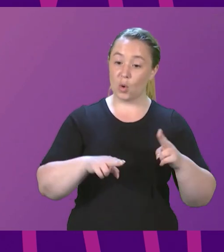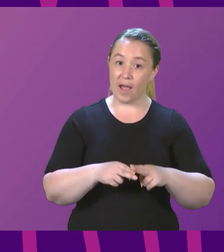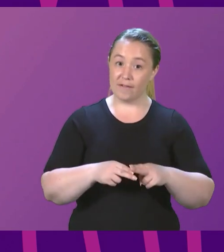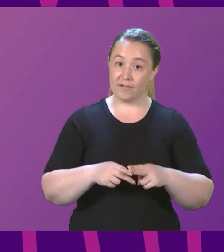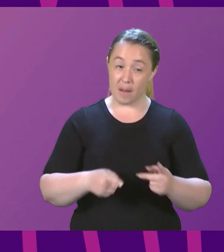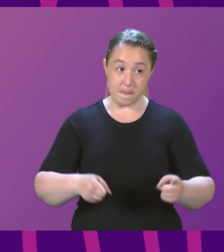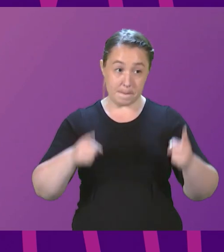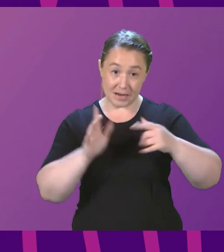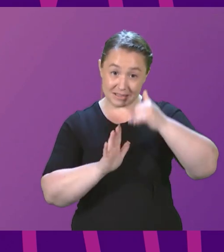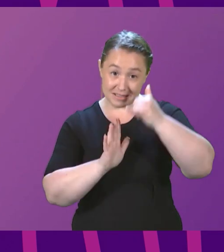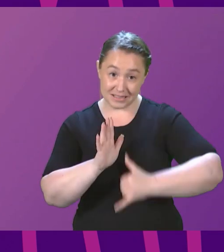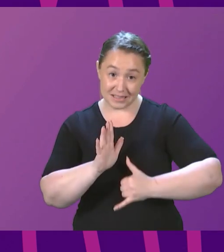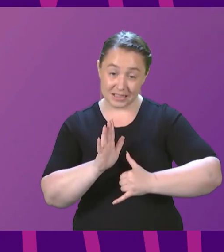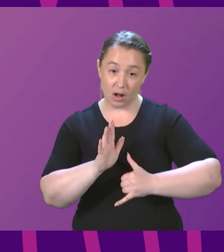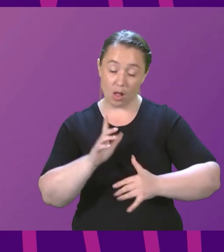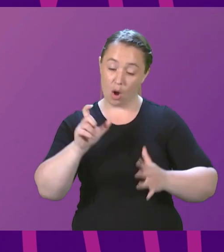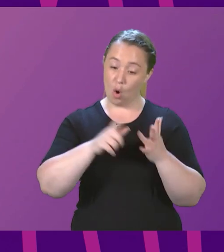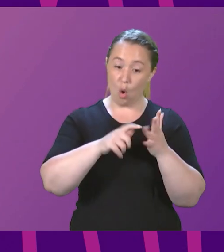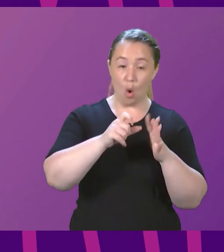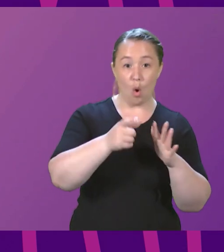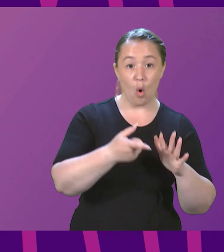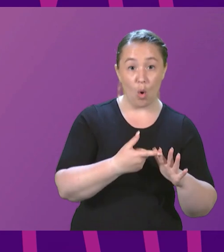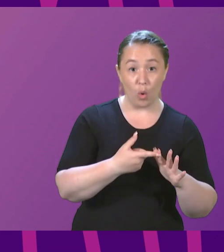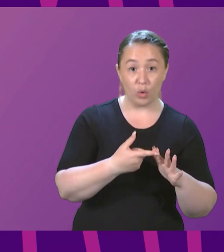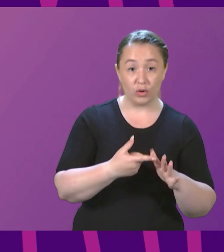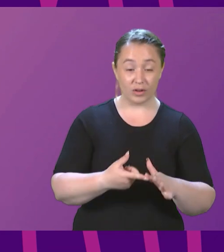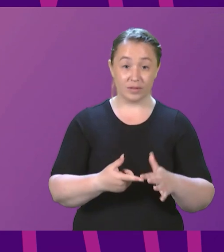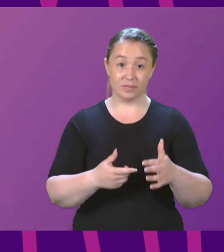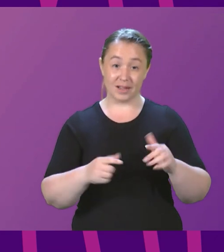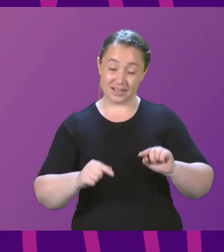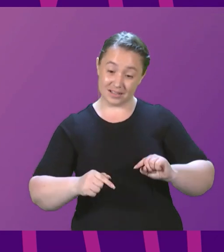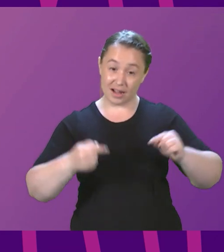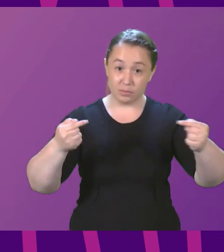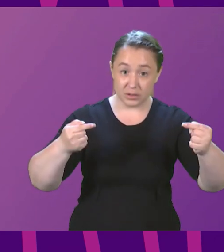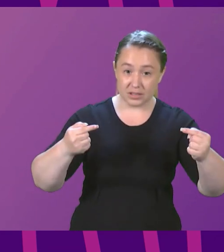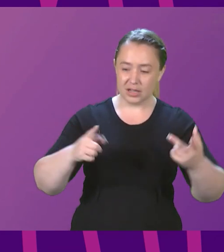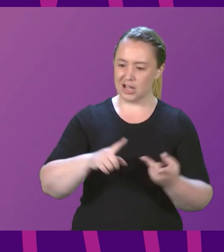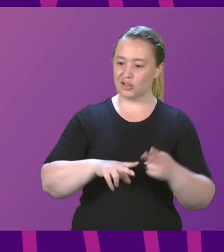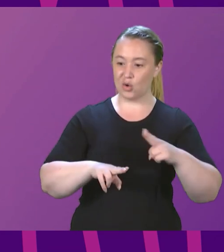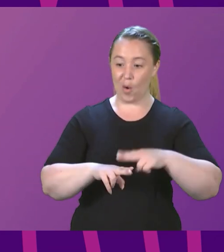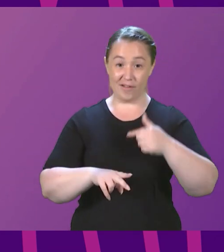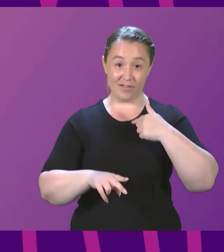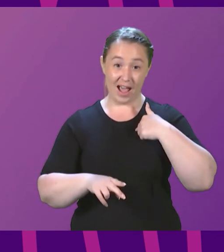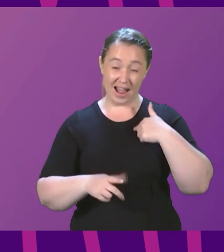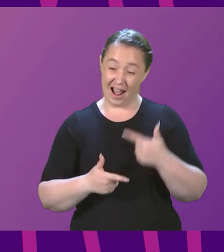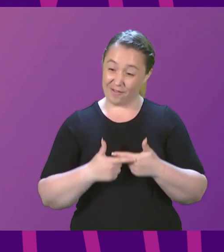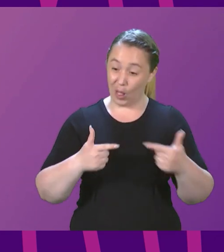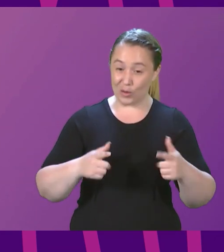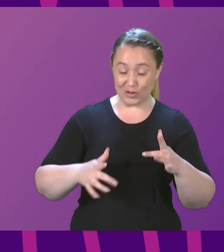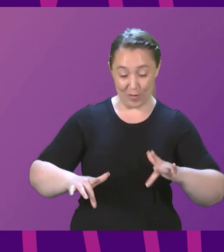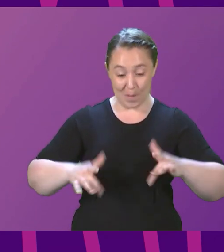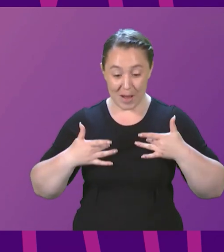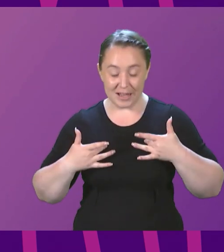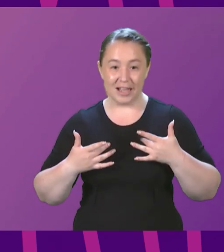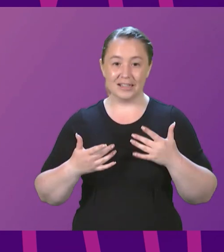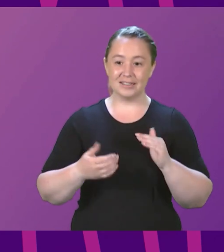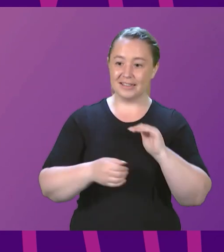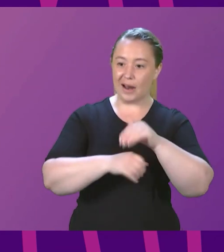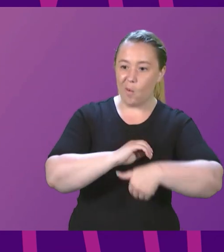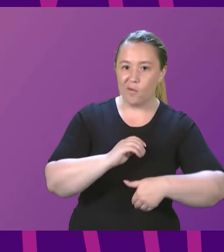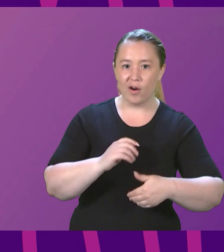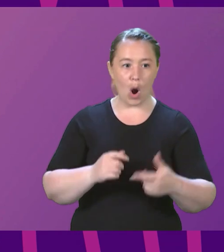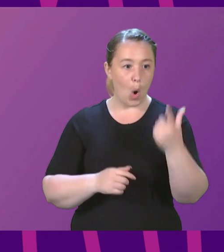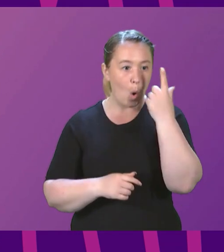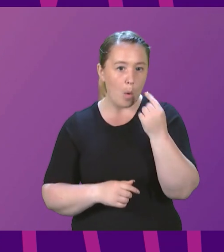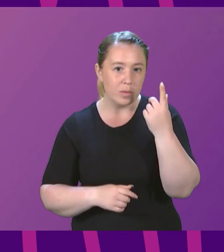was to bring forward and publish a dozen legal opinions on competence, the opposition would say, ah, but that's